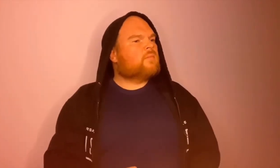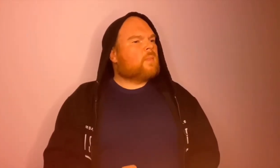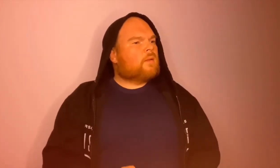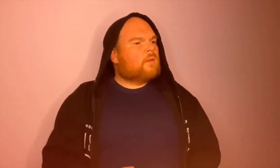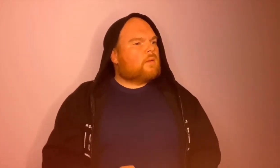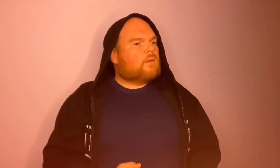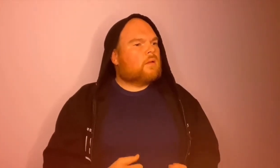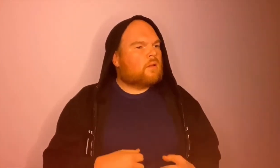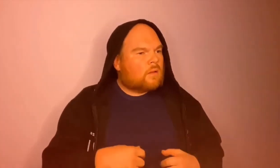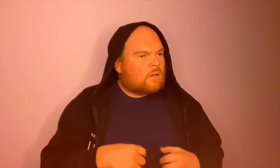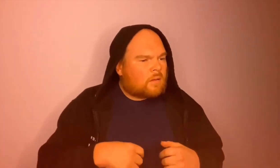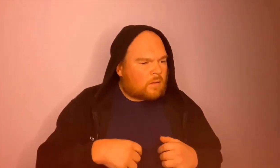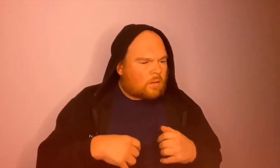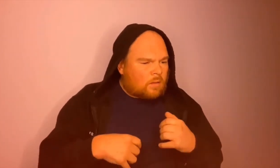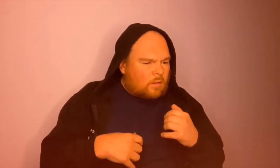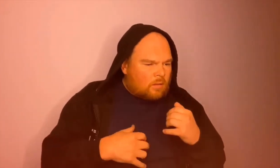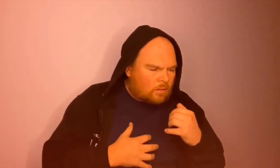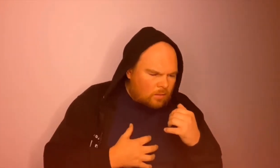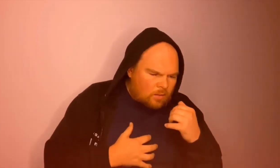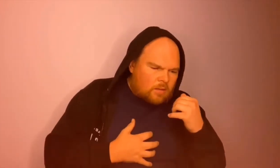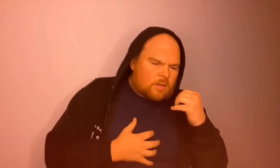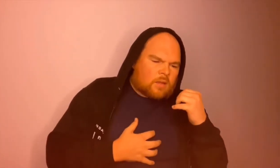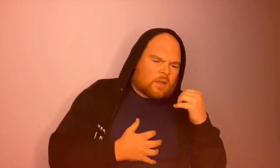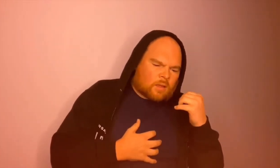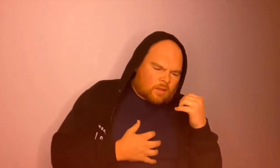with a sleep